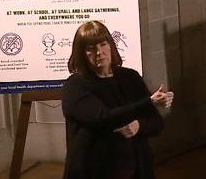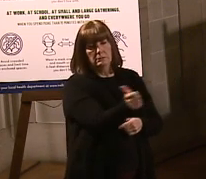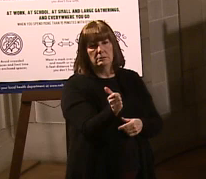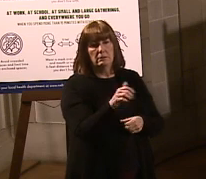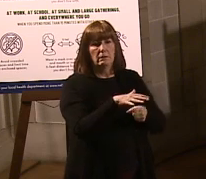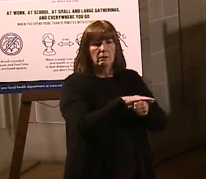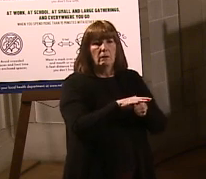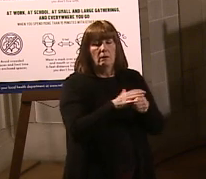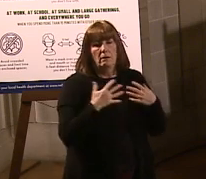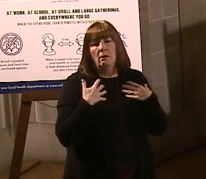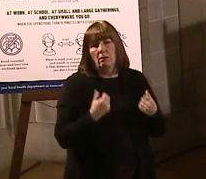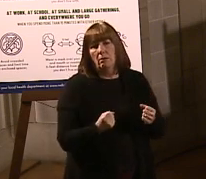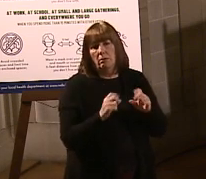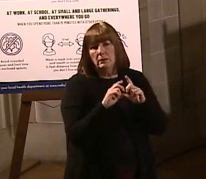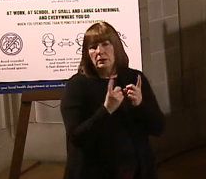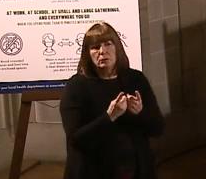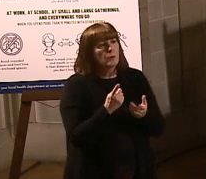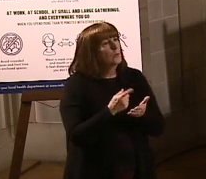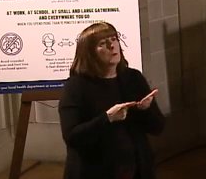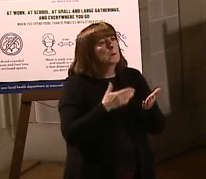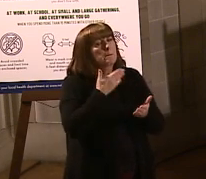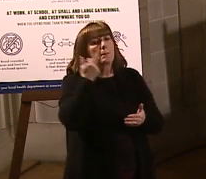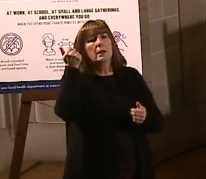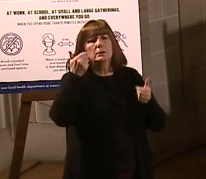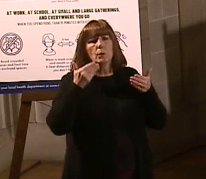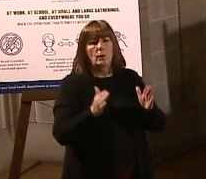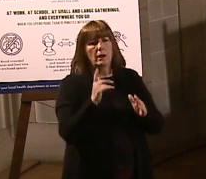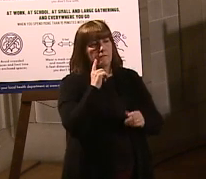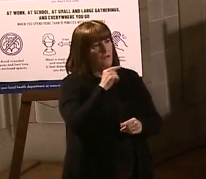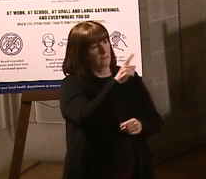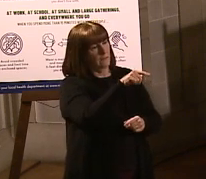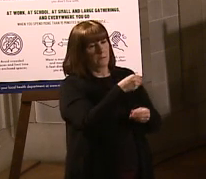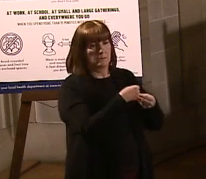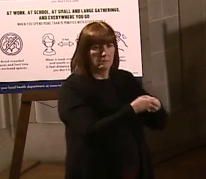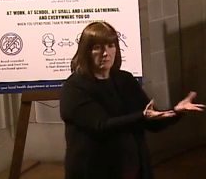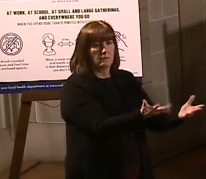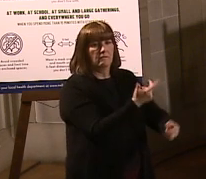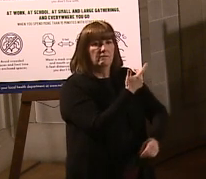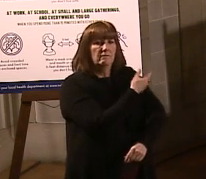health districts to decide what is the most efficient and effective way to get those vaccines out.